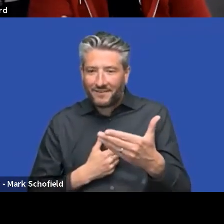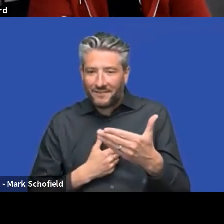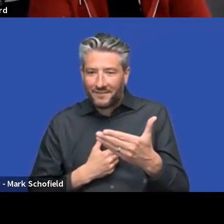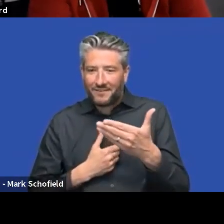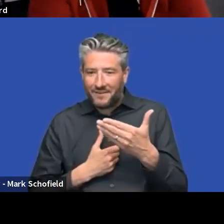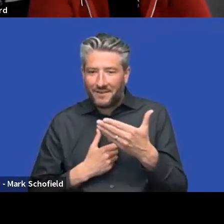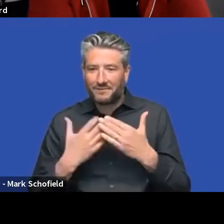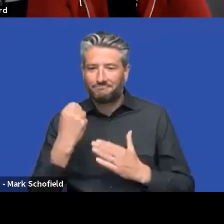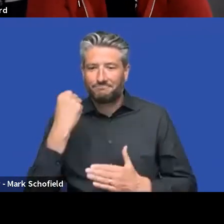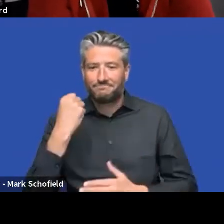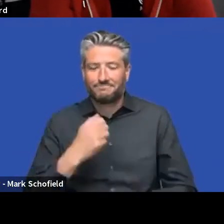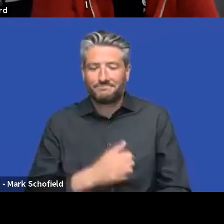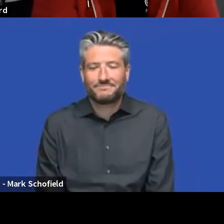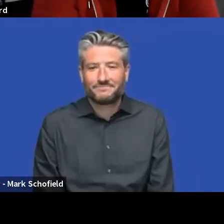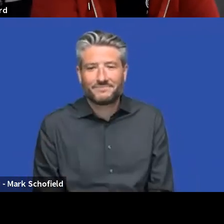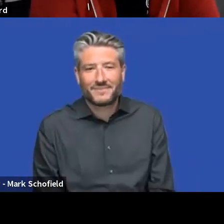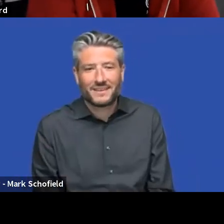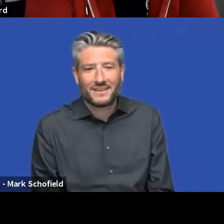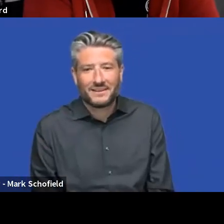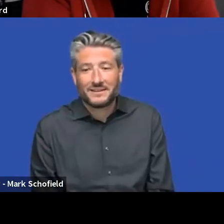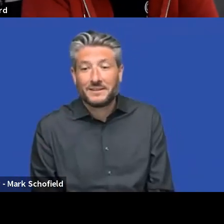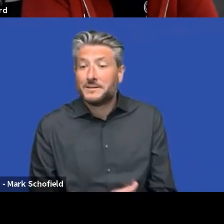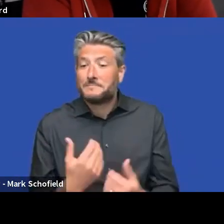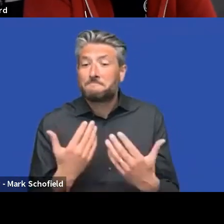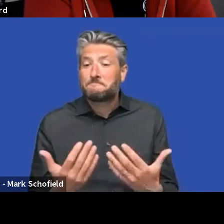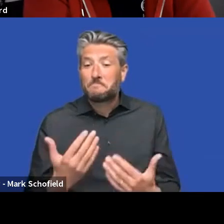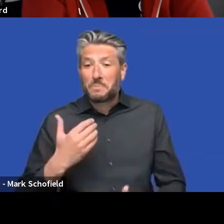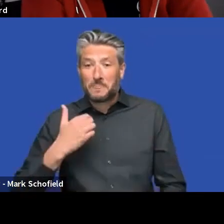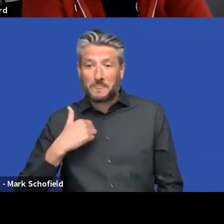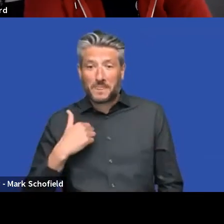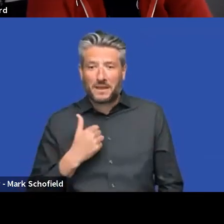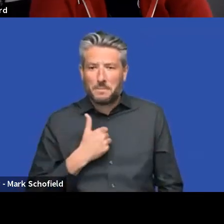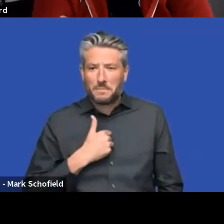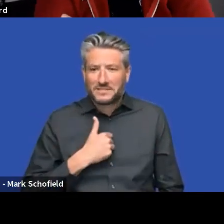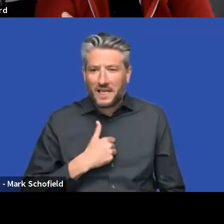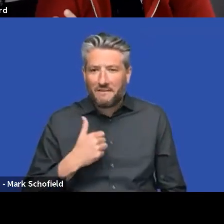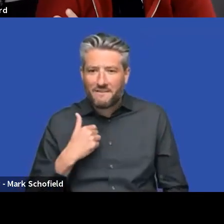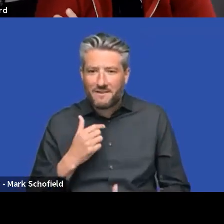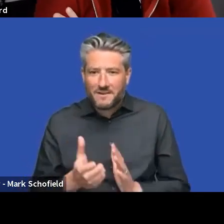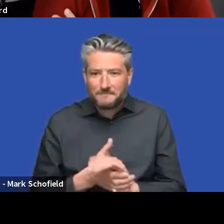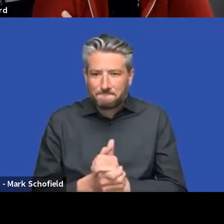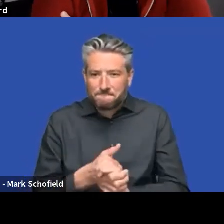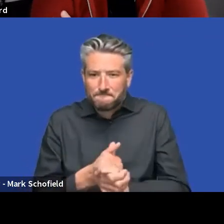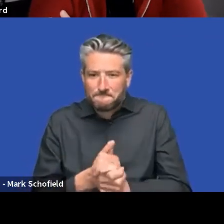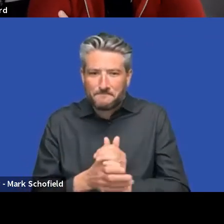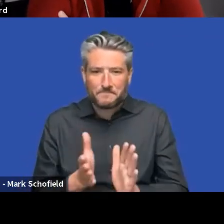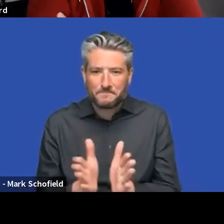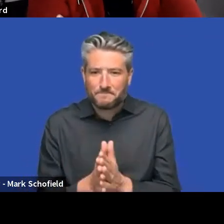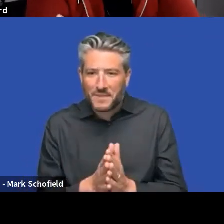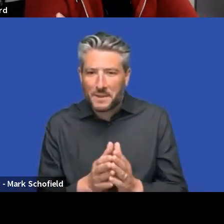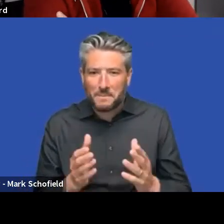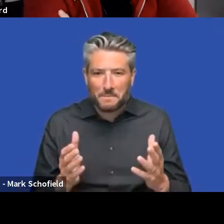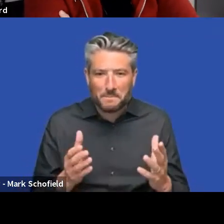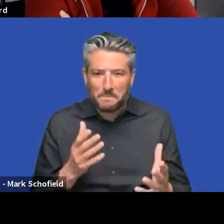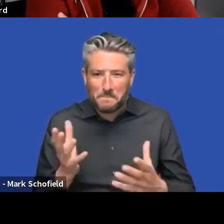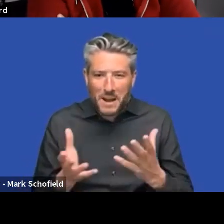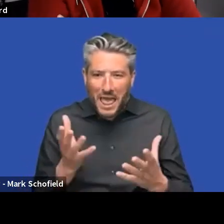Fantastic. Well, I can't wait to start playing around with it and getting involved with it. So I'm, I'm sure the community will be the same as well.